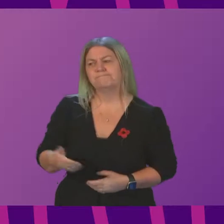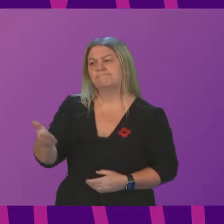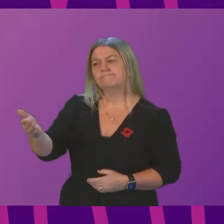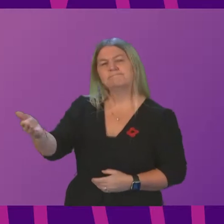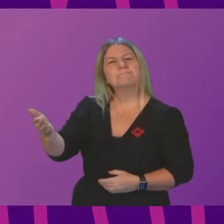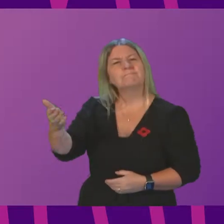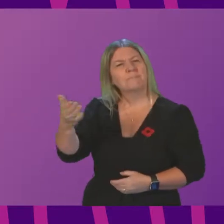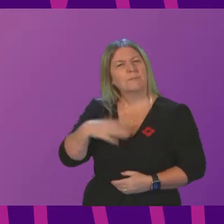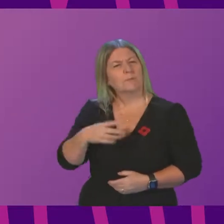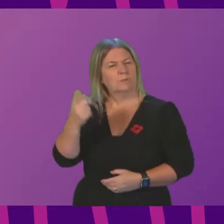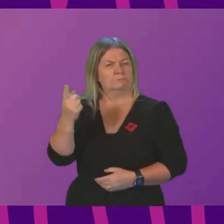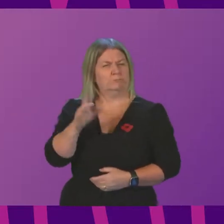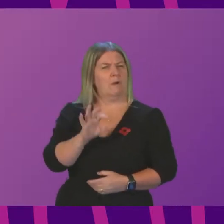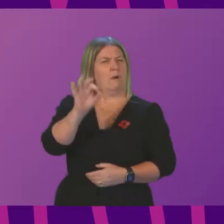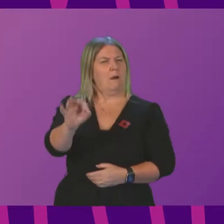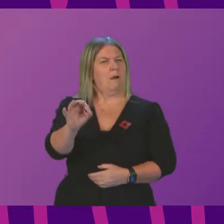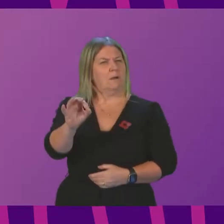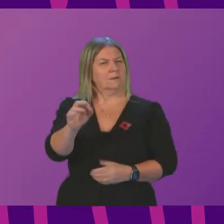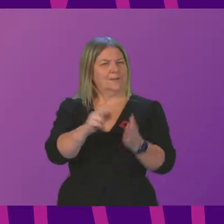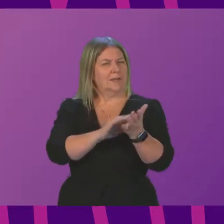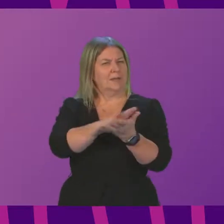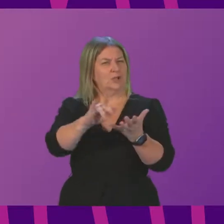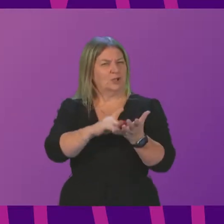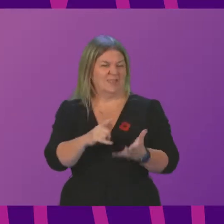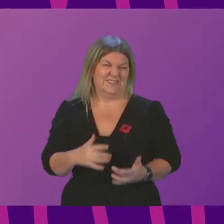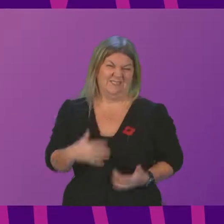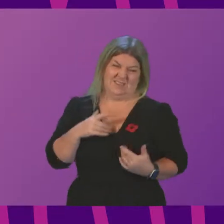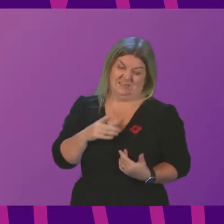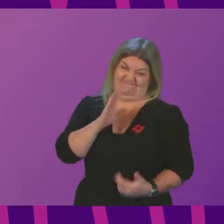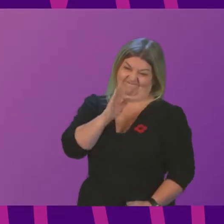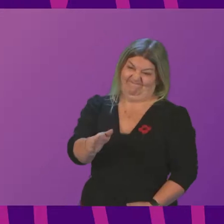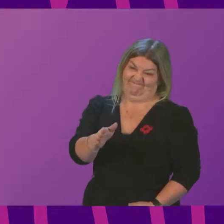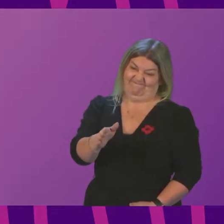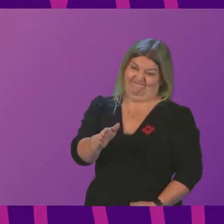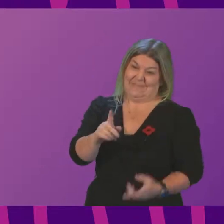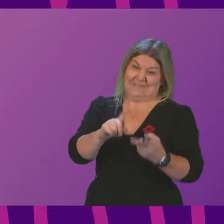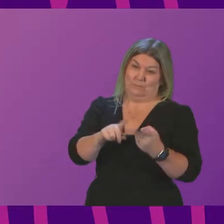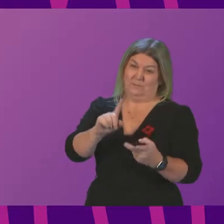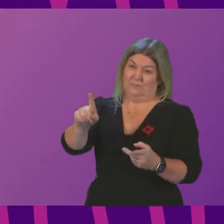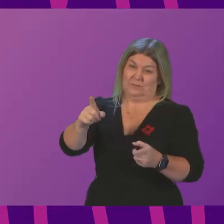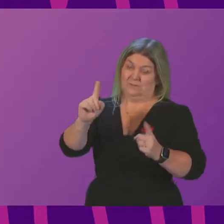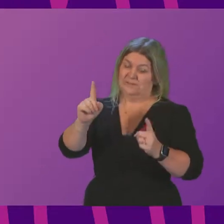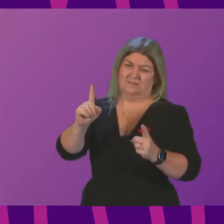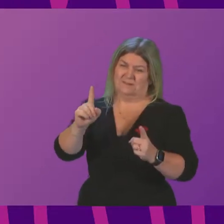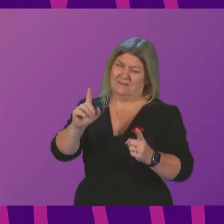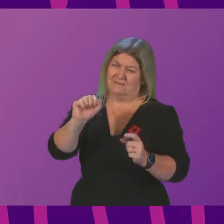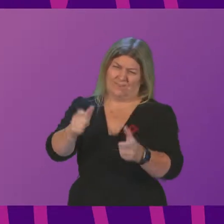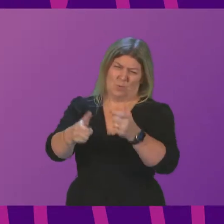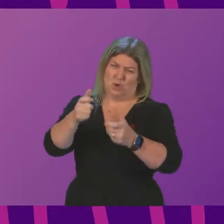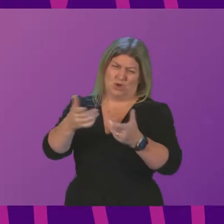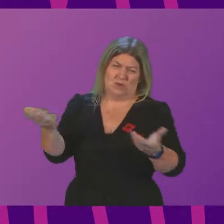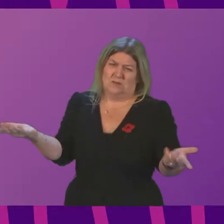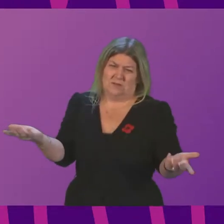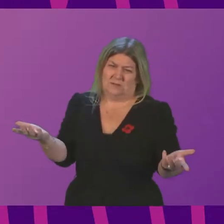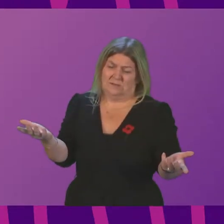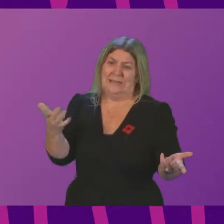Health Service because, to be frank, the answers weren't good enough. They were just words and what we need is action. Last